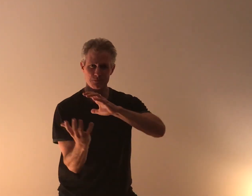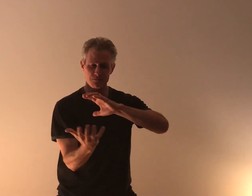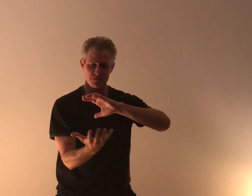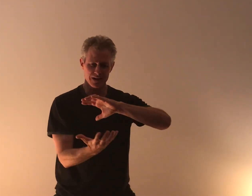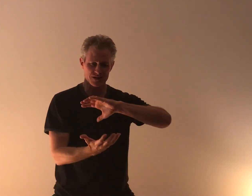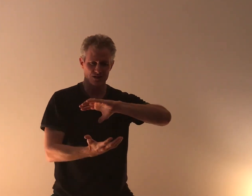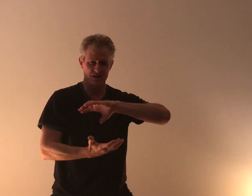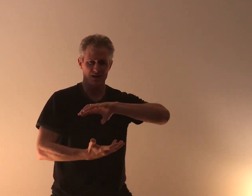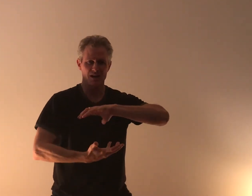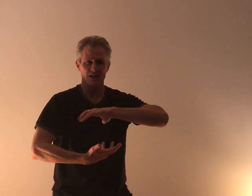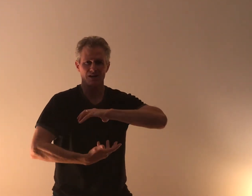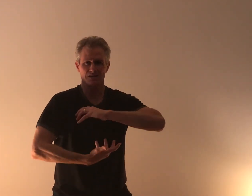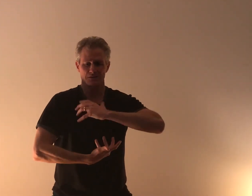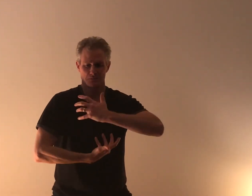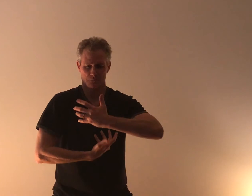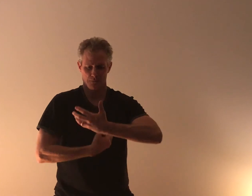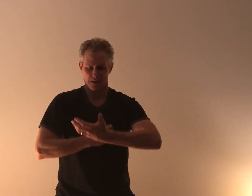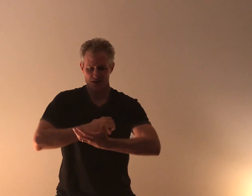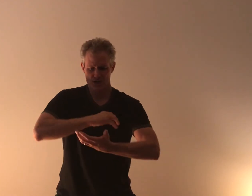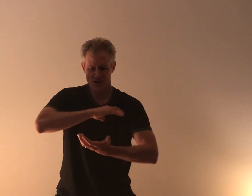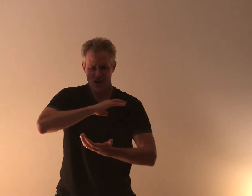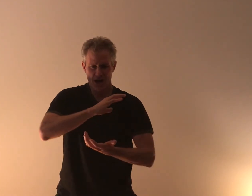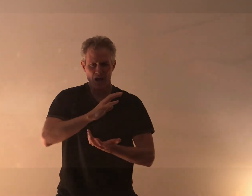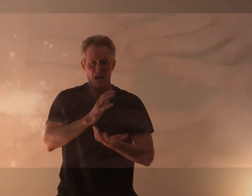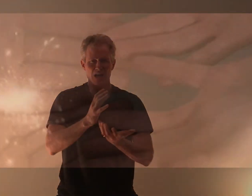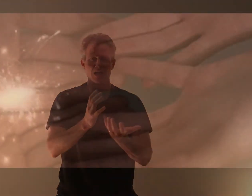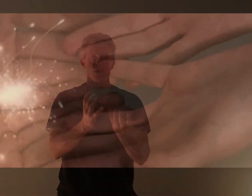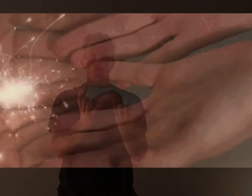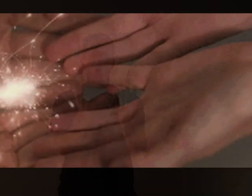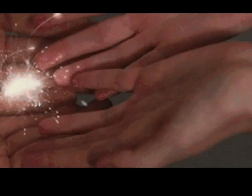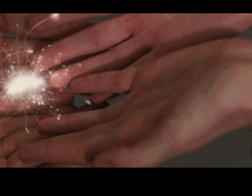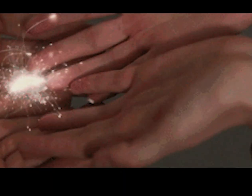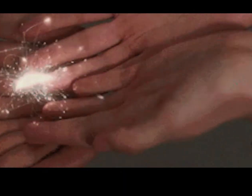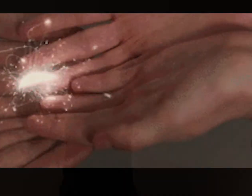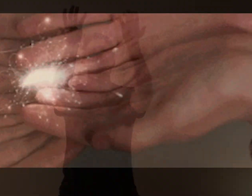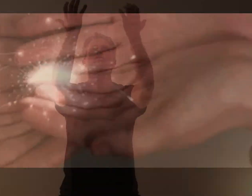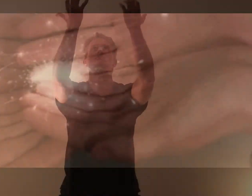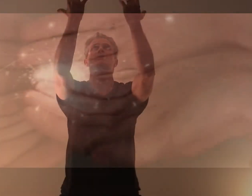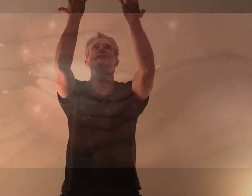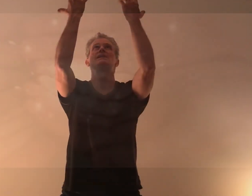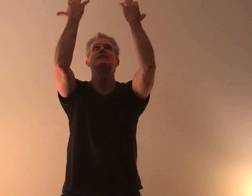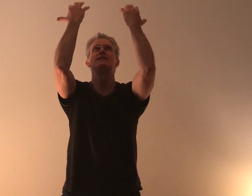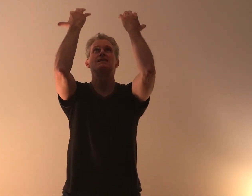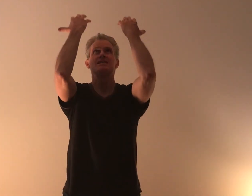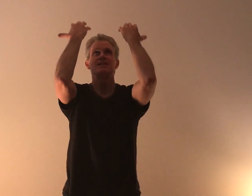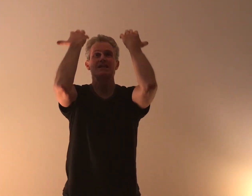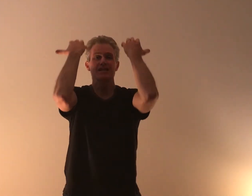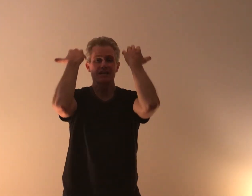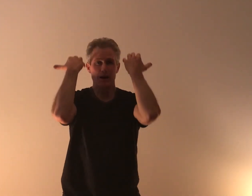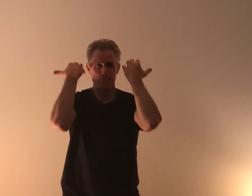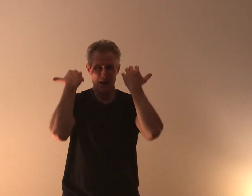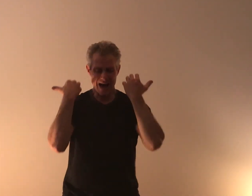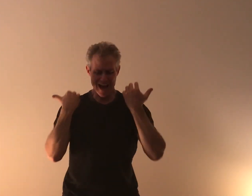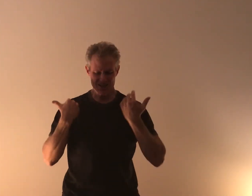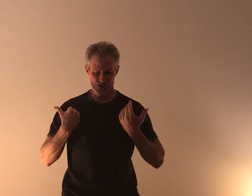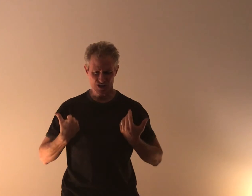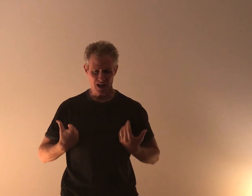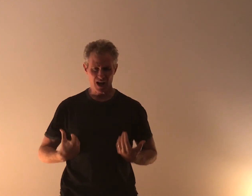perfection Compassion Compassion over me Compassion